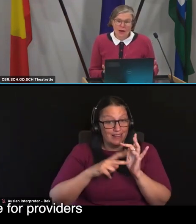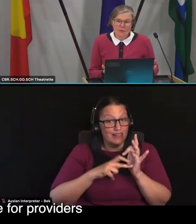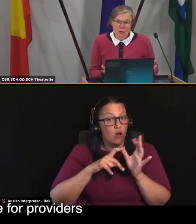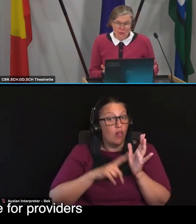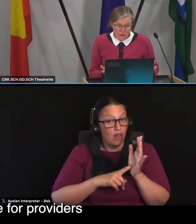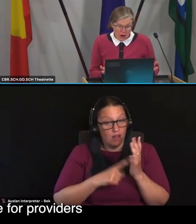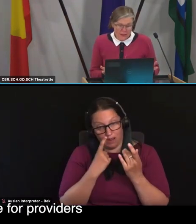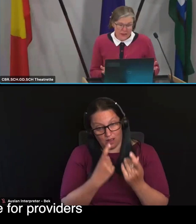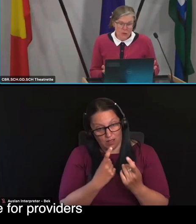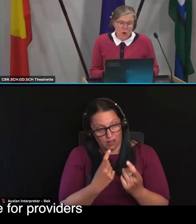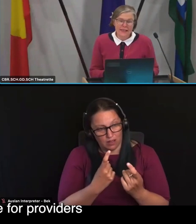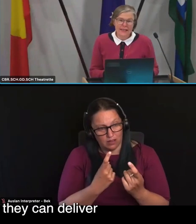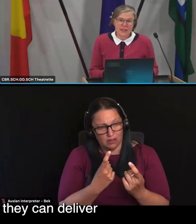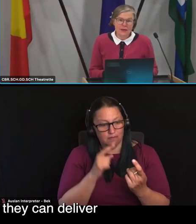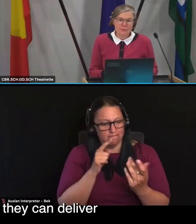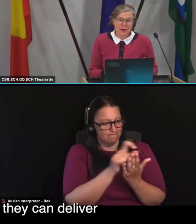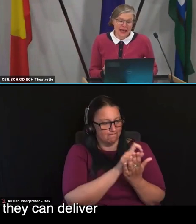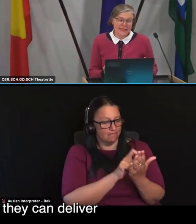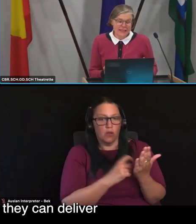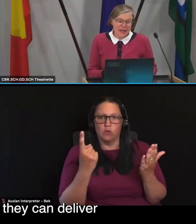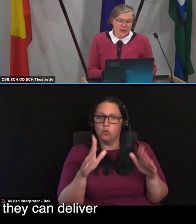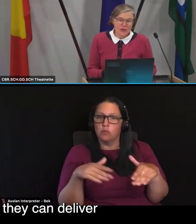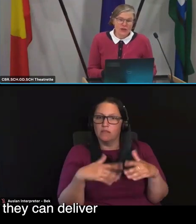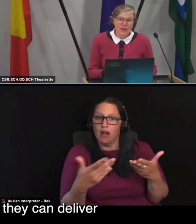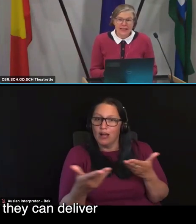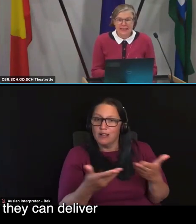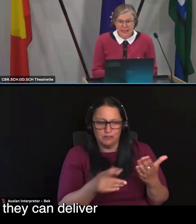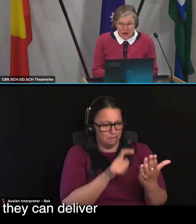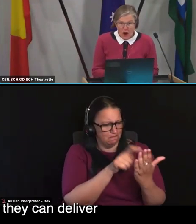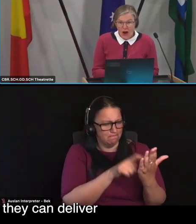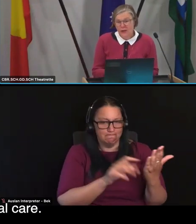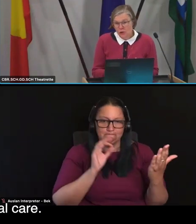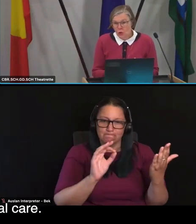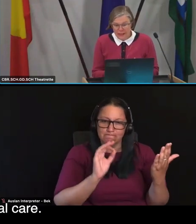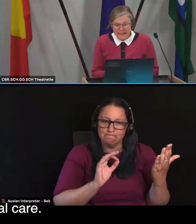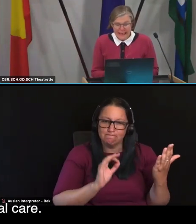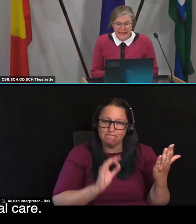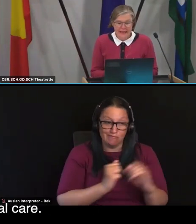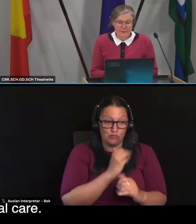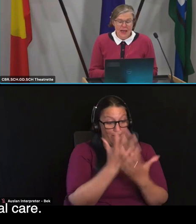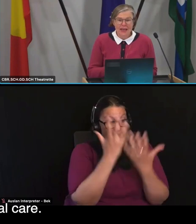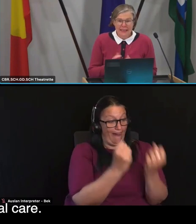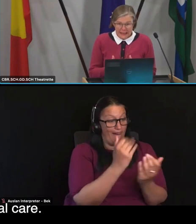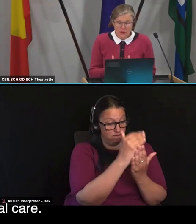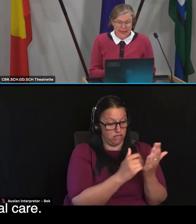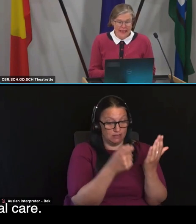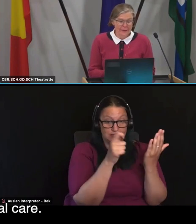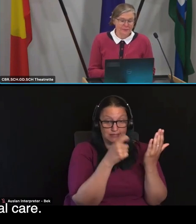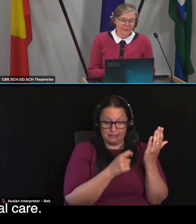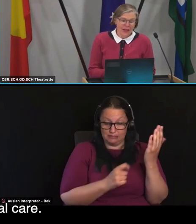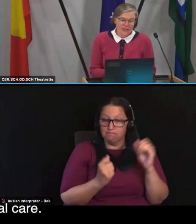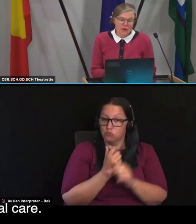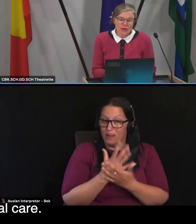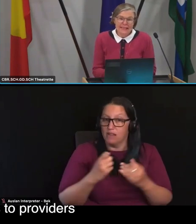to describe for providers what needs to be in place so that they can deliver high, good quality care, clinical